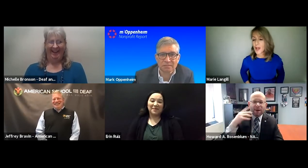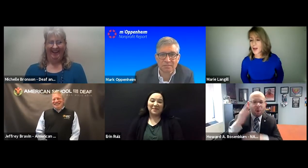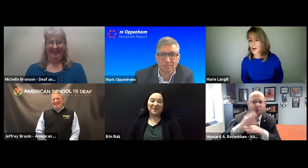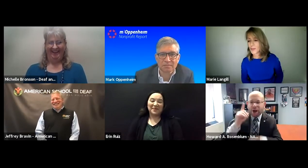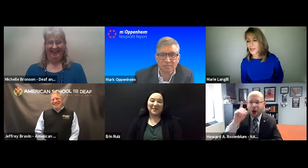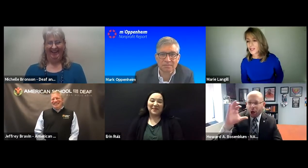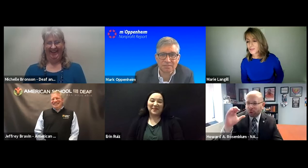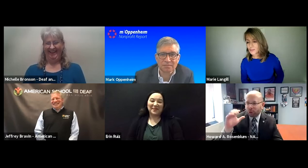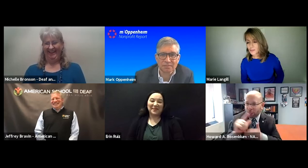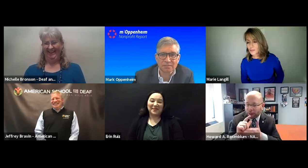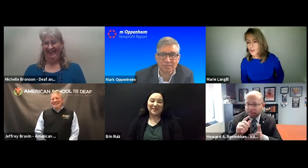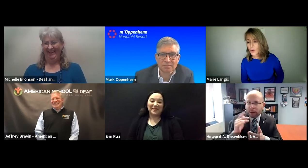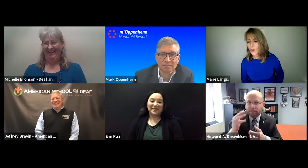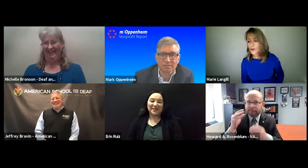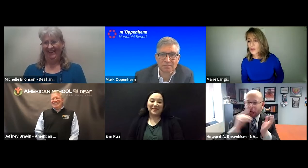add.